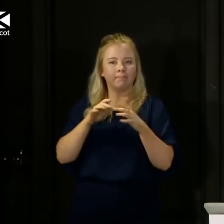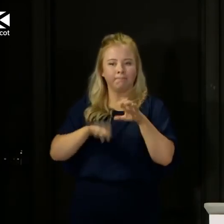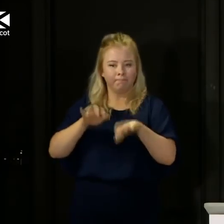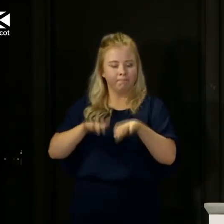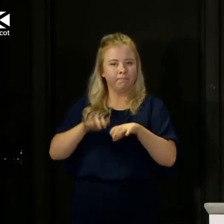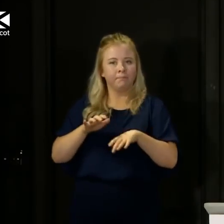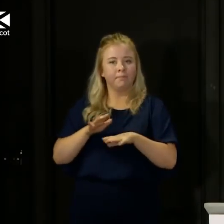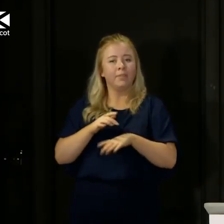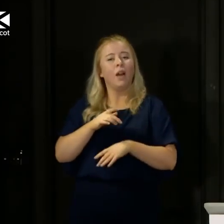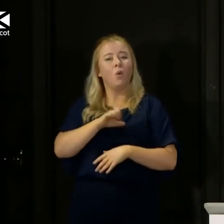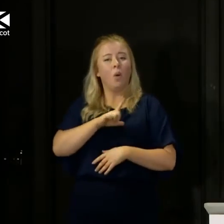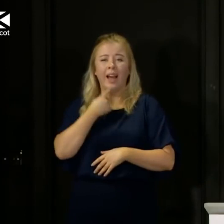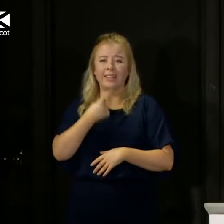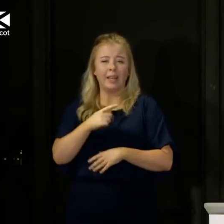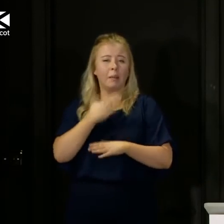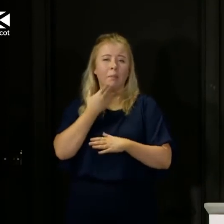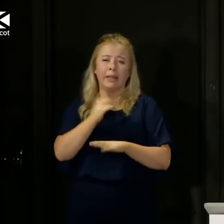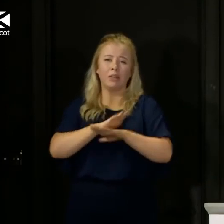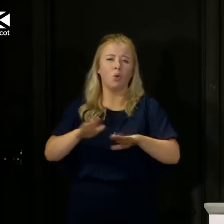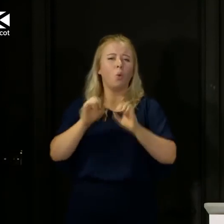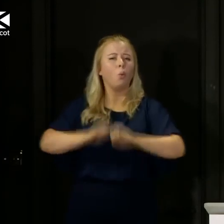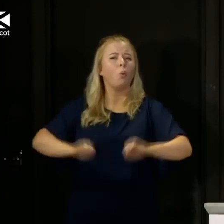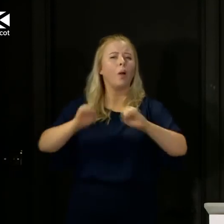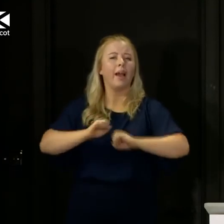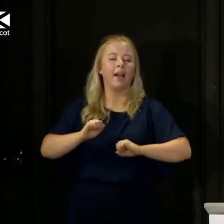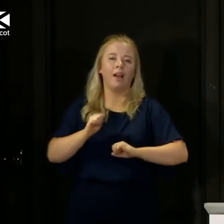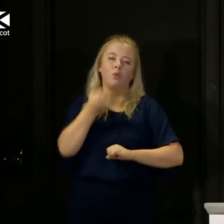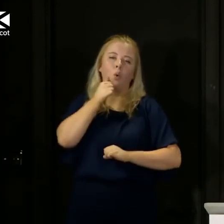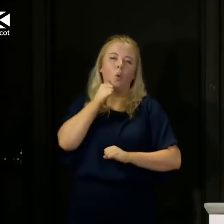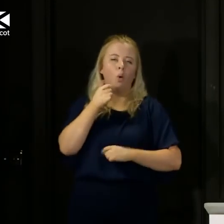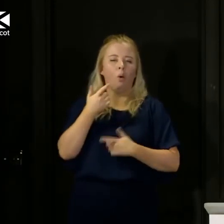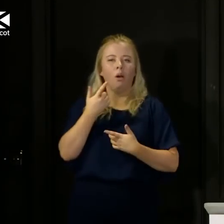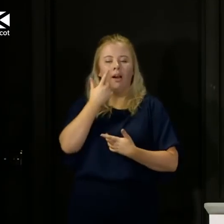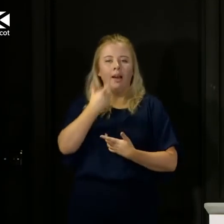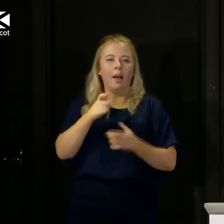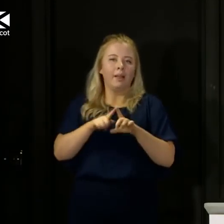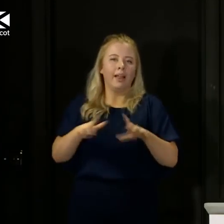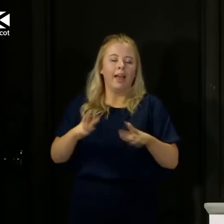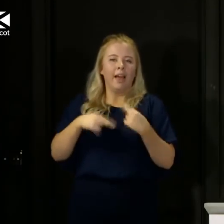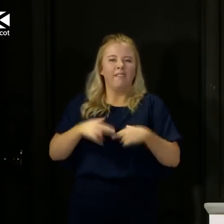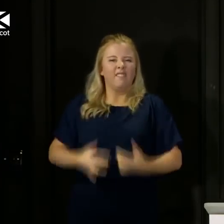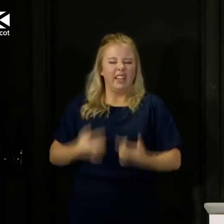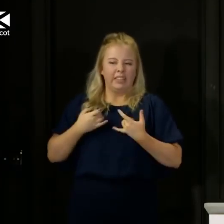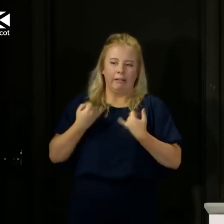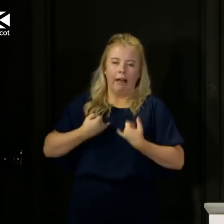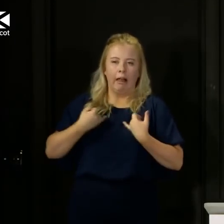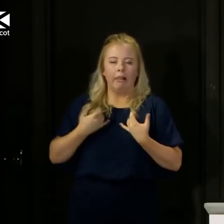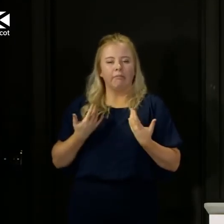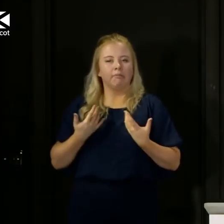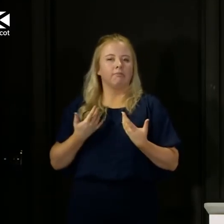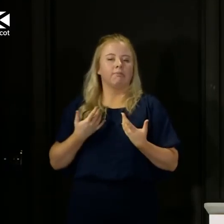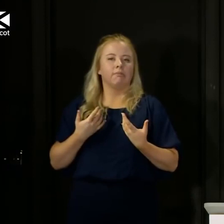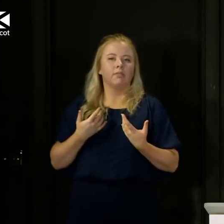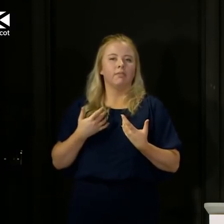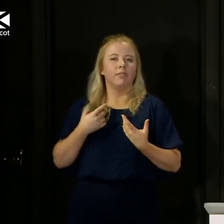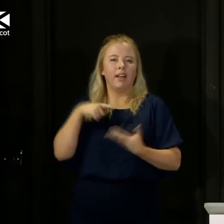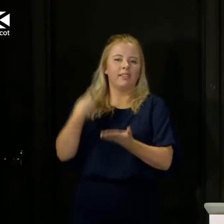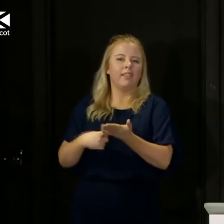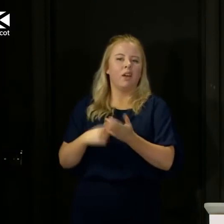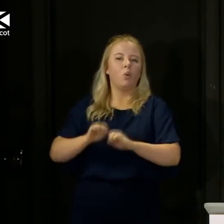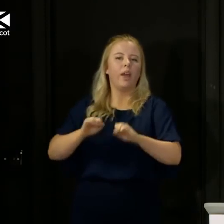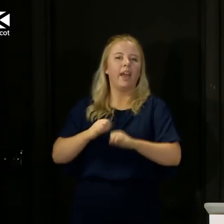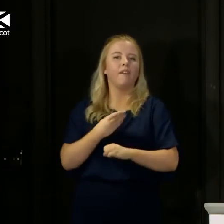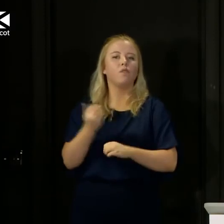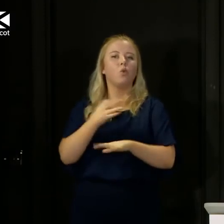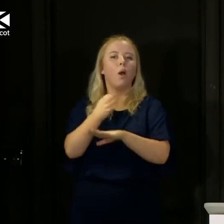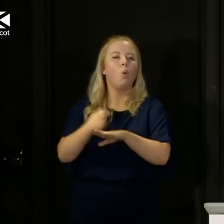why I said don't wait. And, you know, we all know what we can be like when we feel a bit unwell. You might sort of decide to wait a few